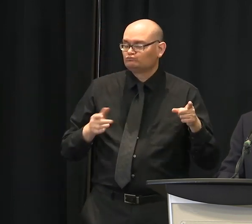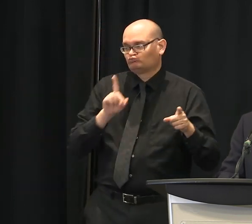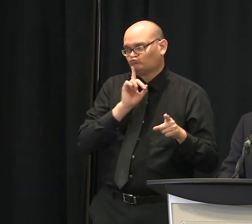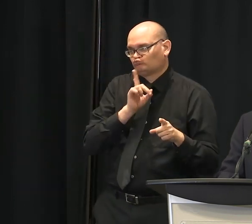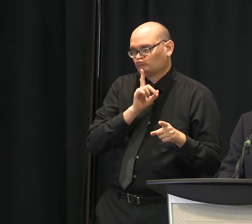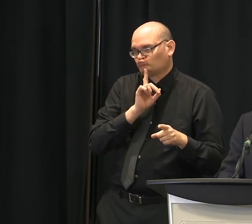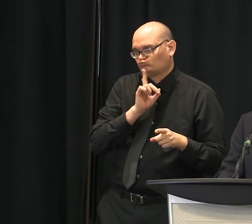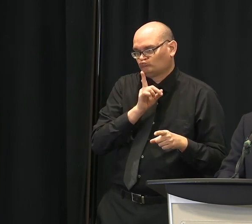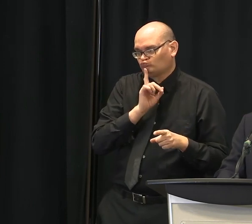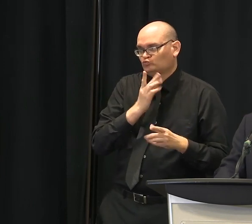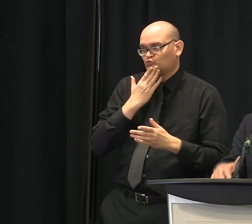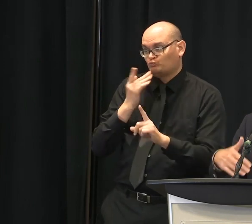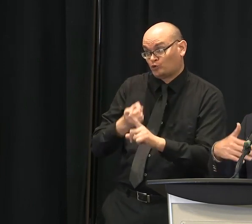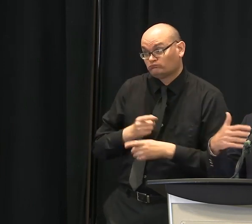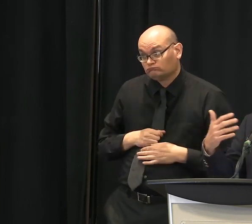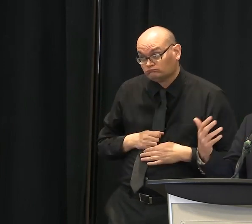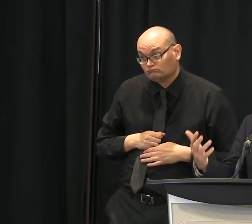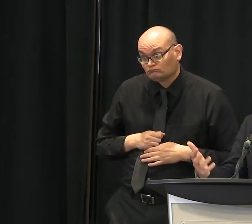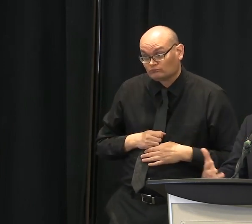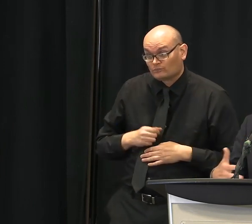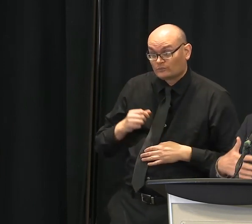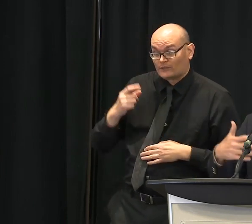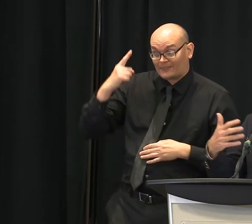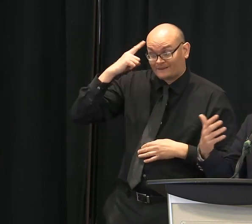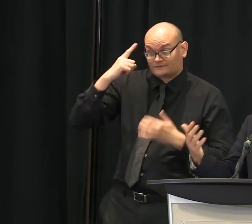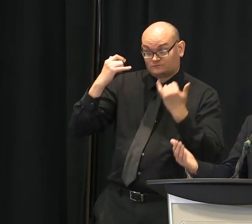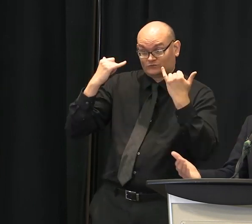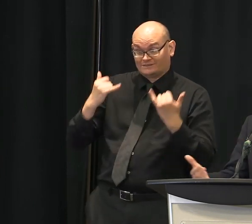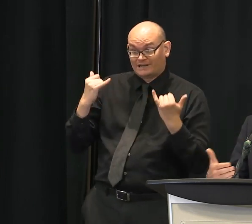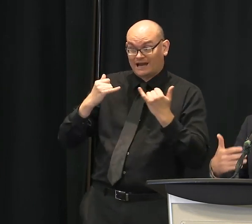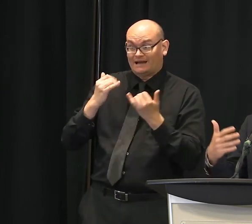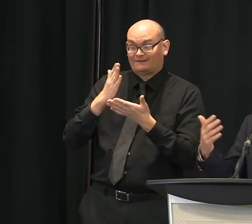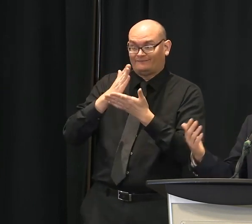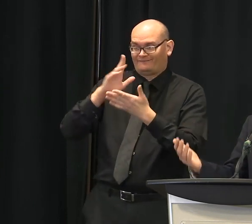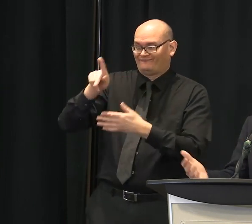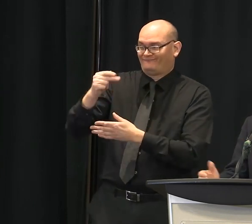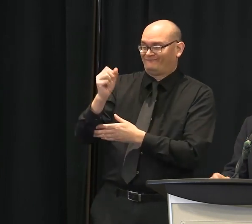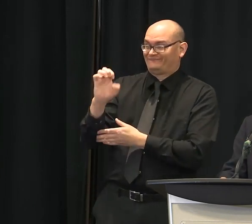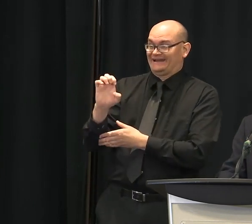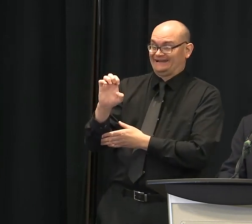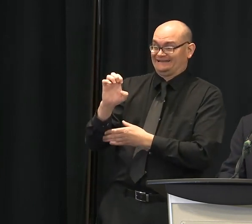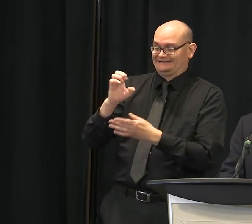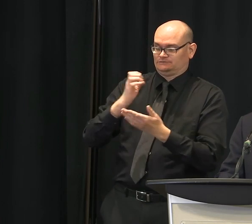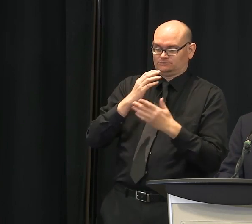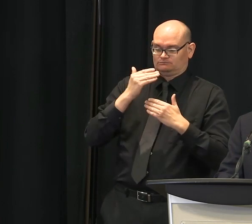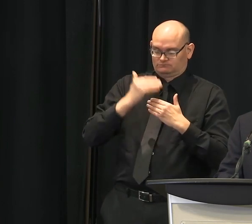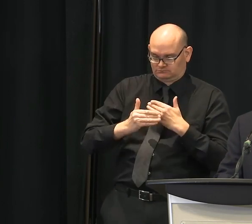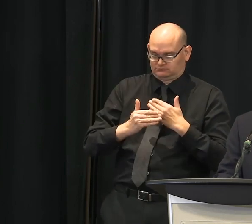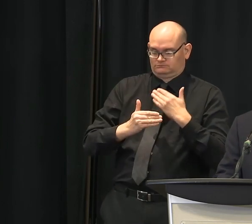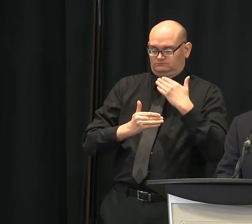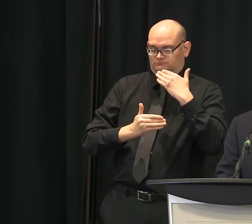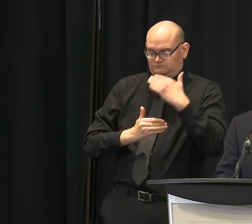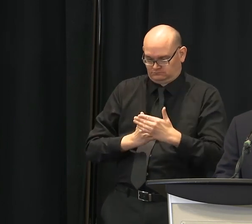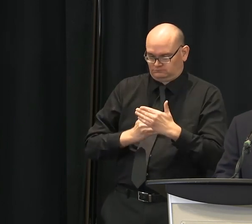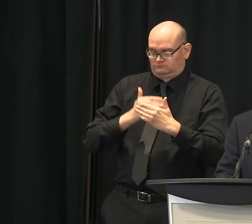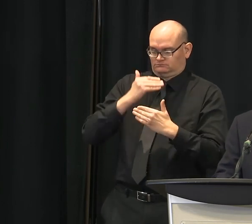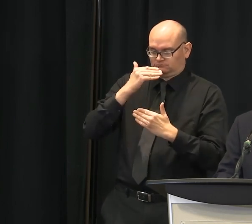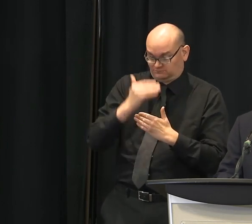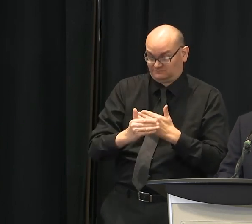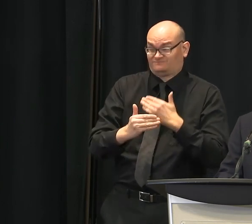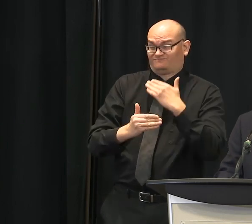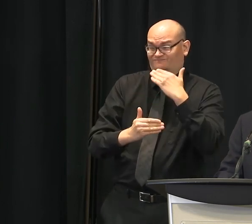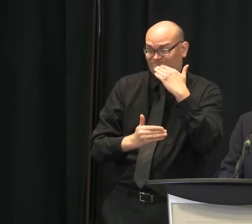I think at this point, taking this in phases, step by step, is extremely important. I appreciate the comments about